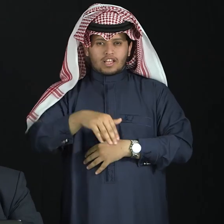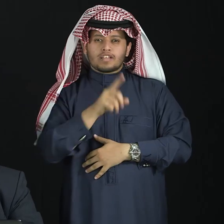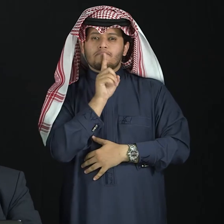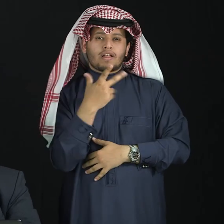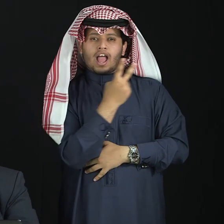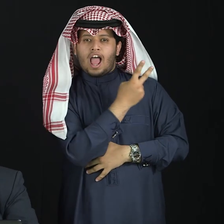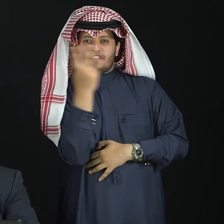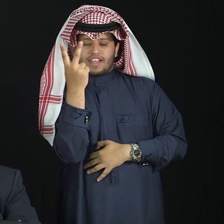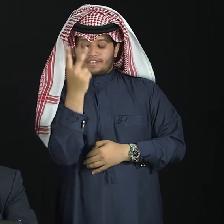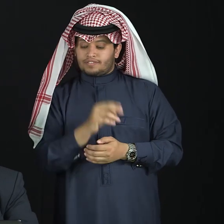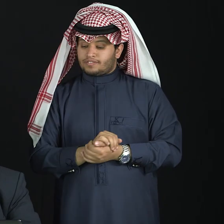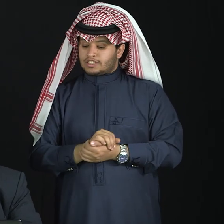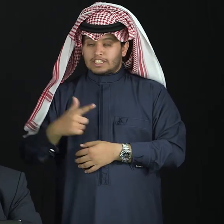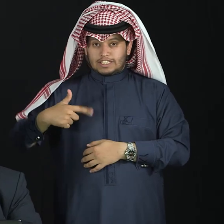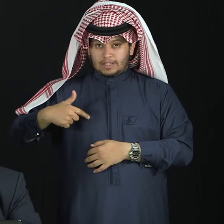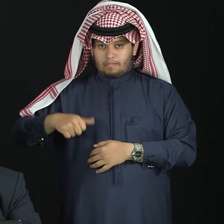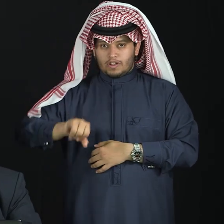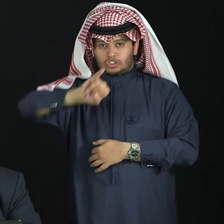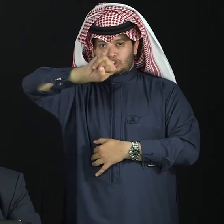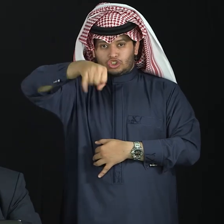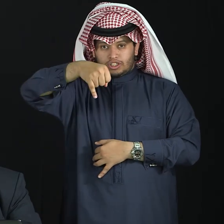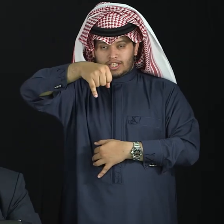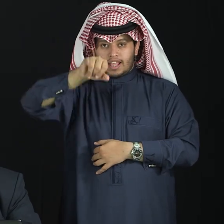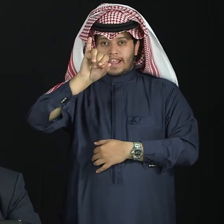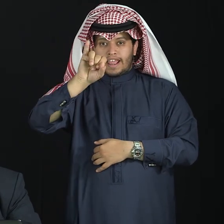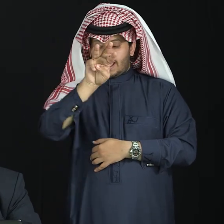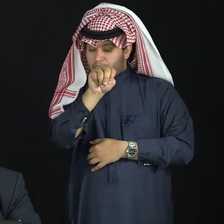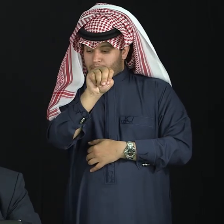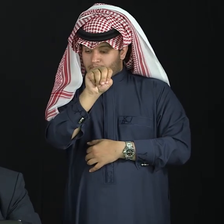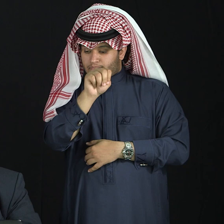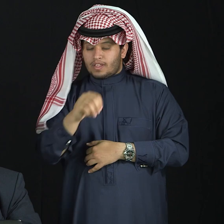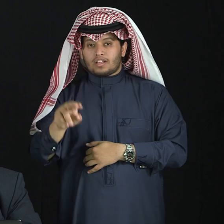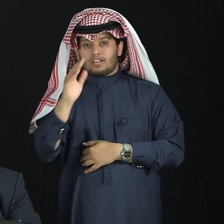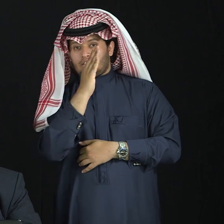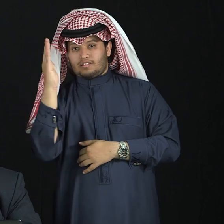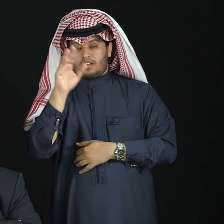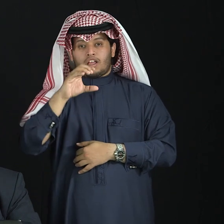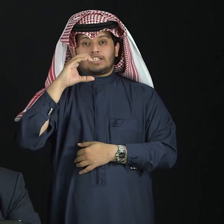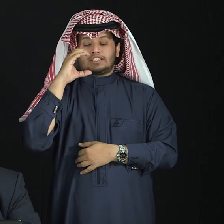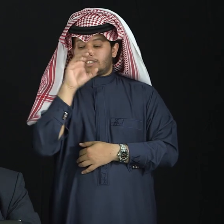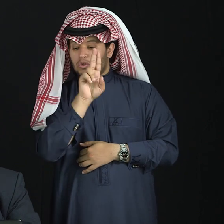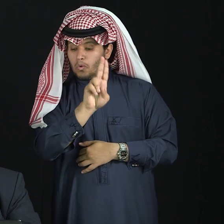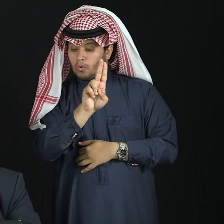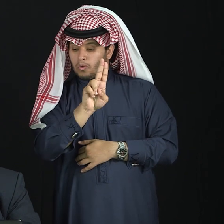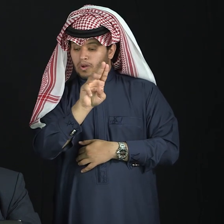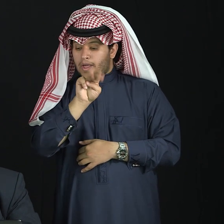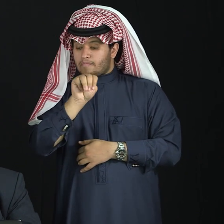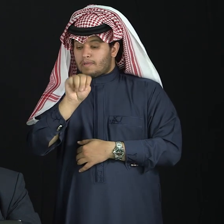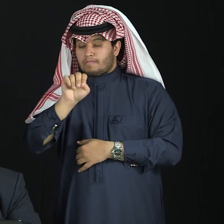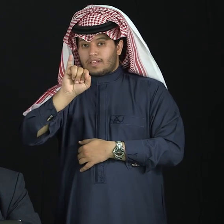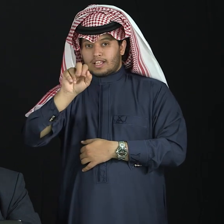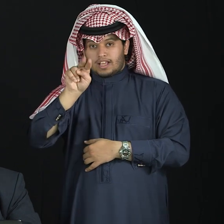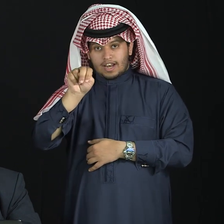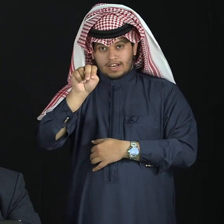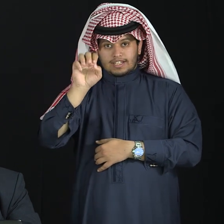in 2000, Jim Cummings linguistic interdependency model developed suggests that when a student's first language,